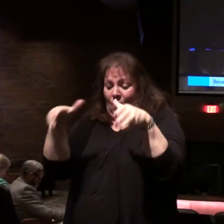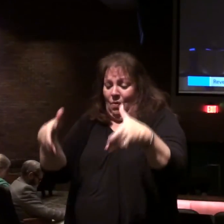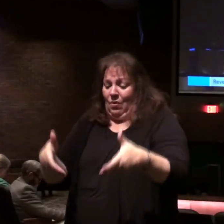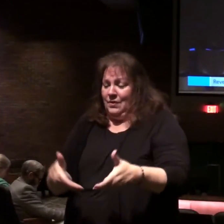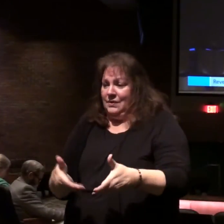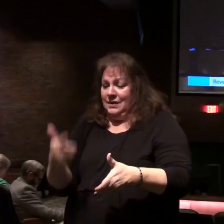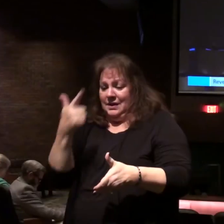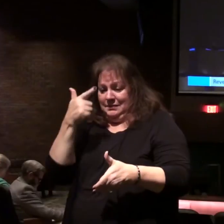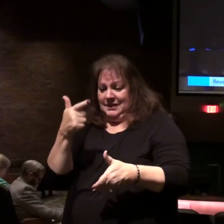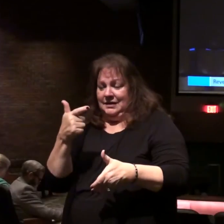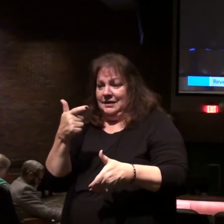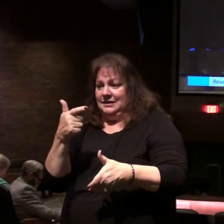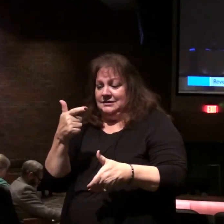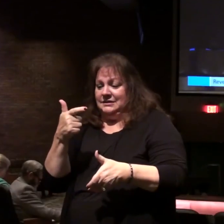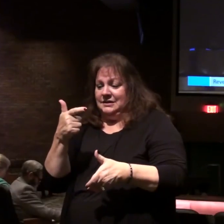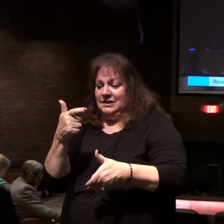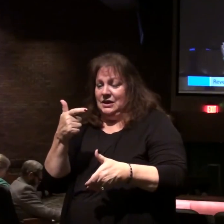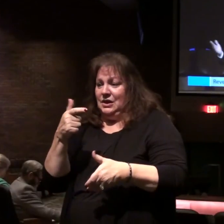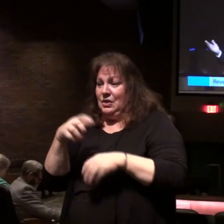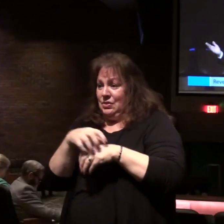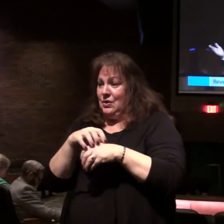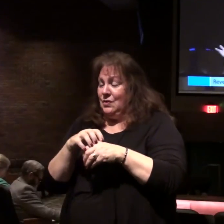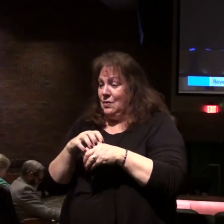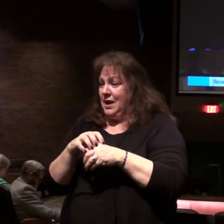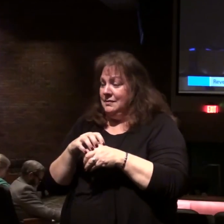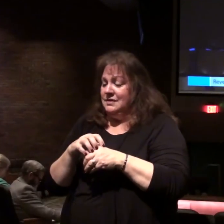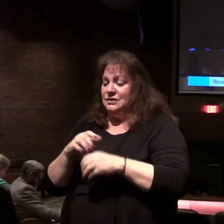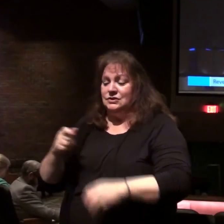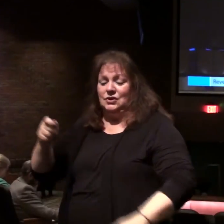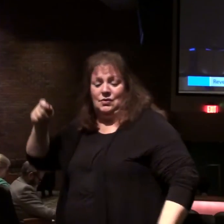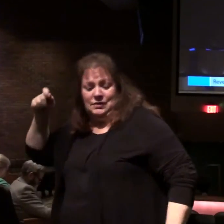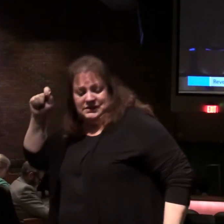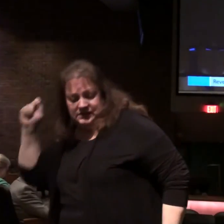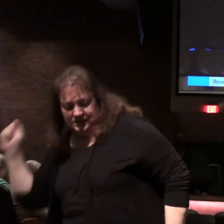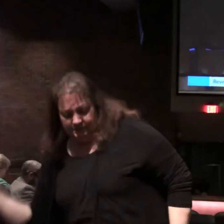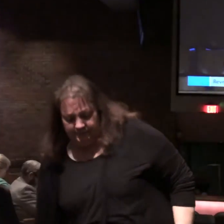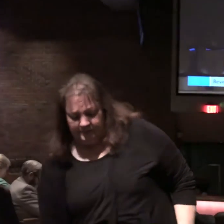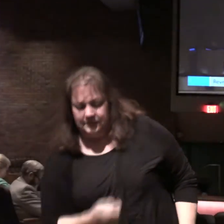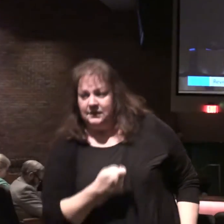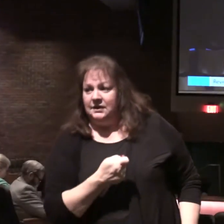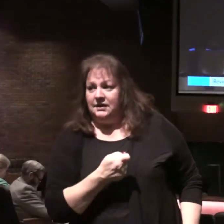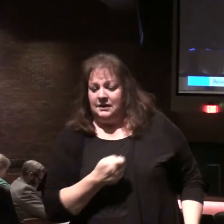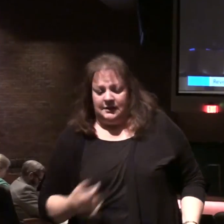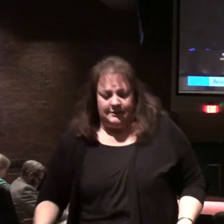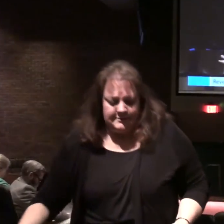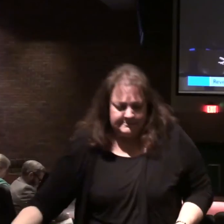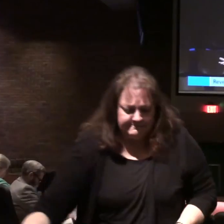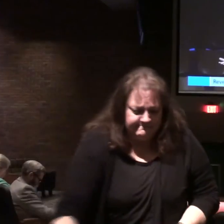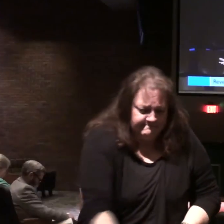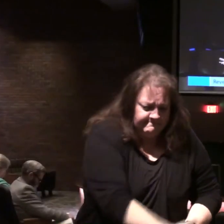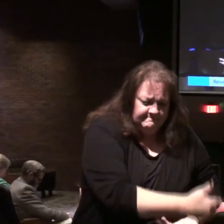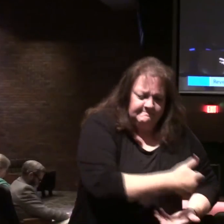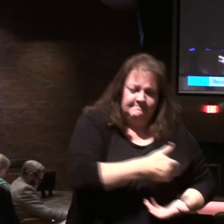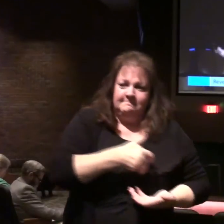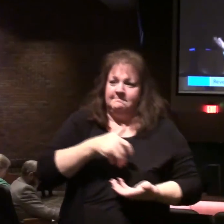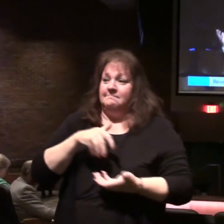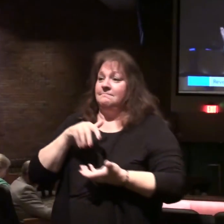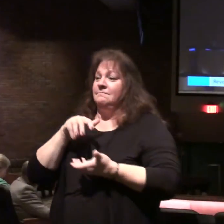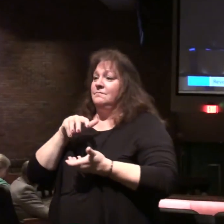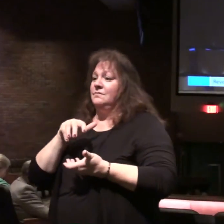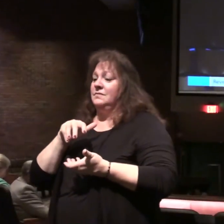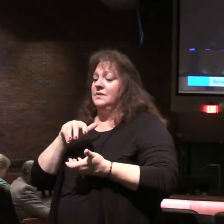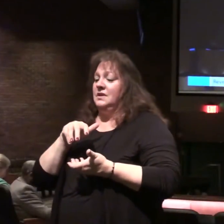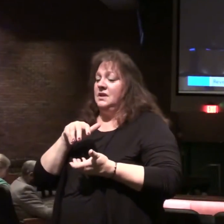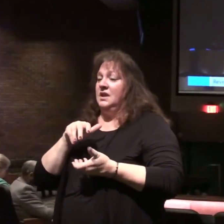their grapes are wrath. So the angel swung his sickle to the earth, gathered clusters from the vine of the earth,